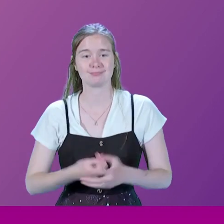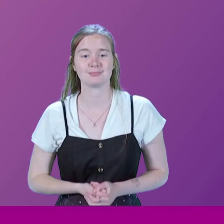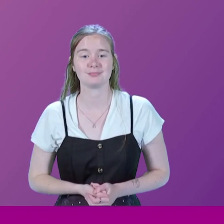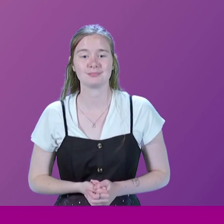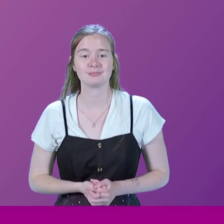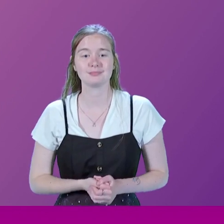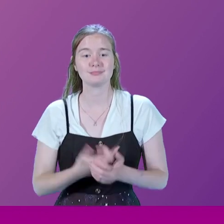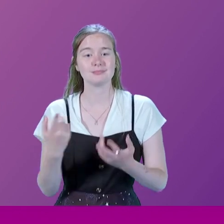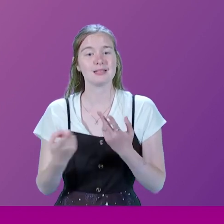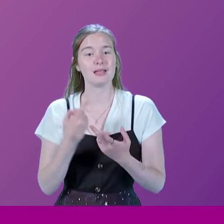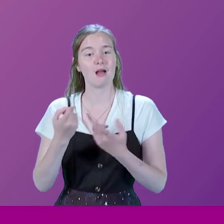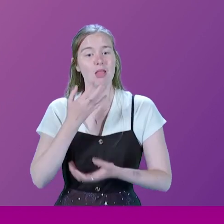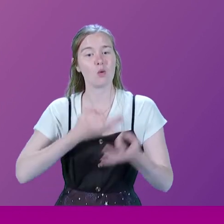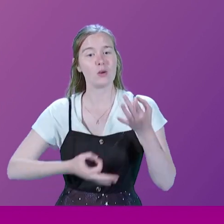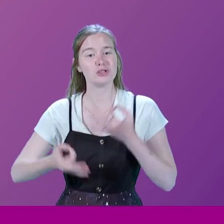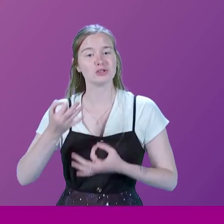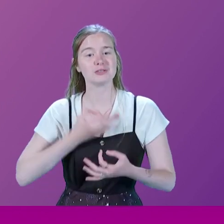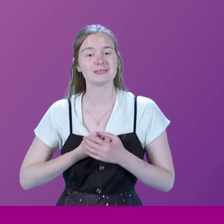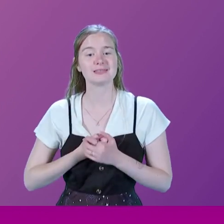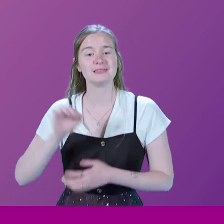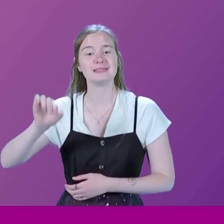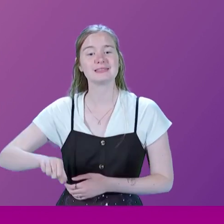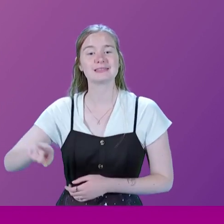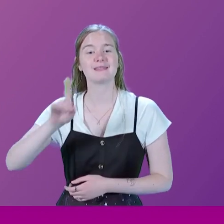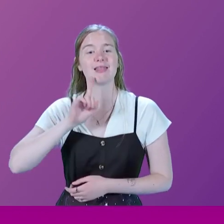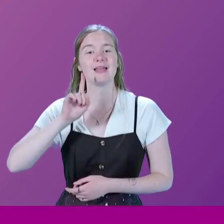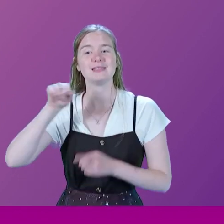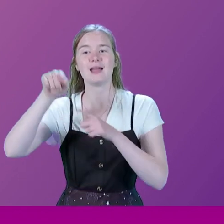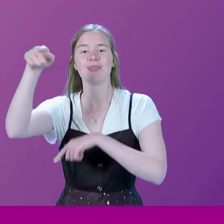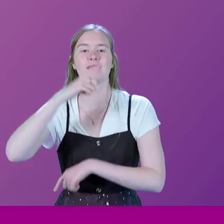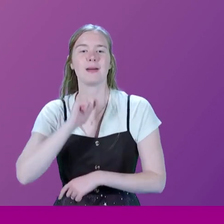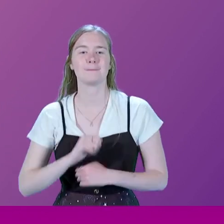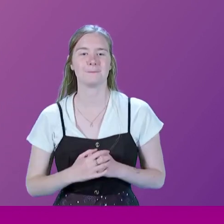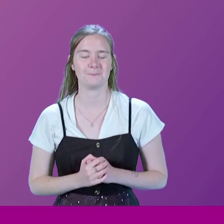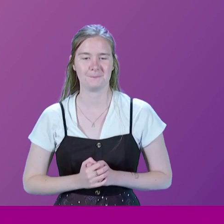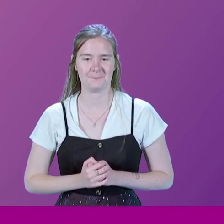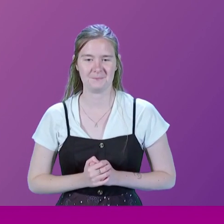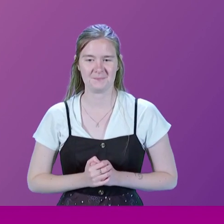Do we have any? Yes. So I'll take the lady first and then the gentleman beside you.